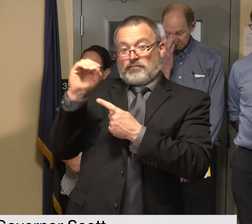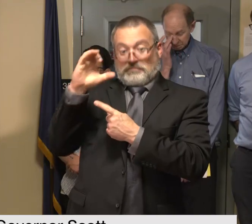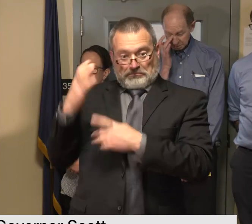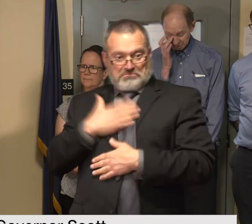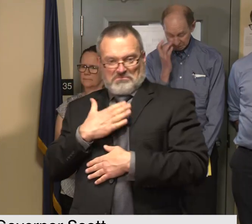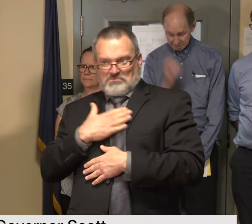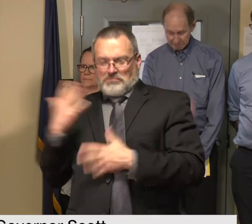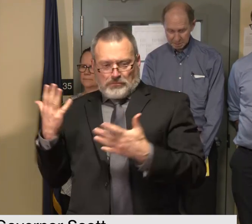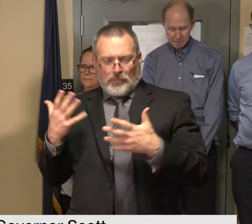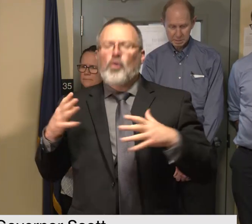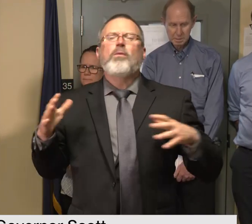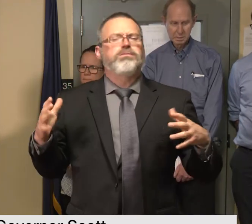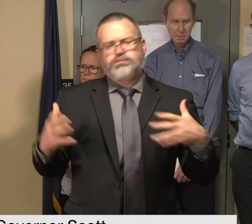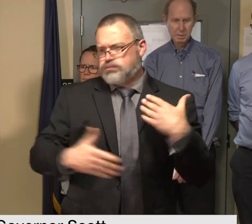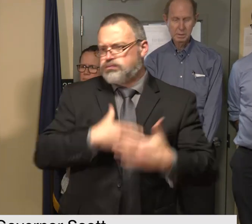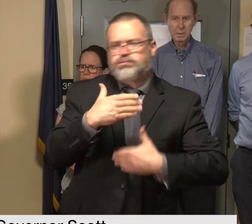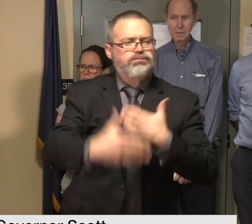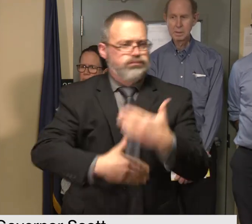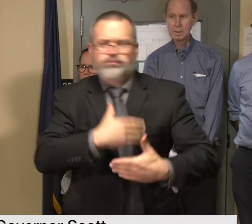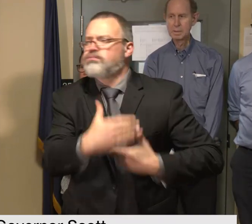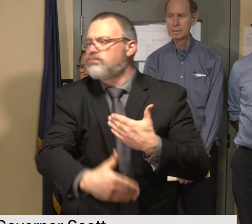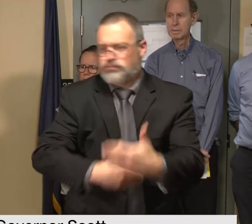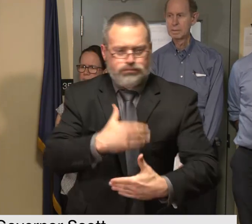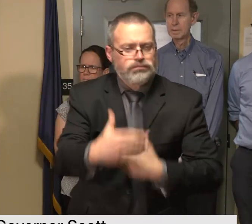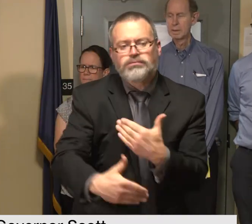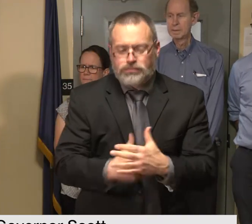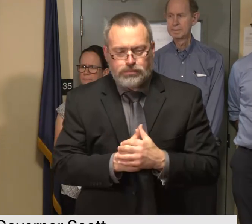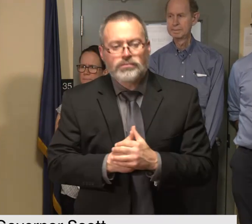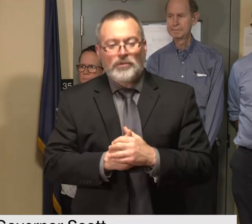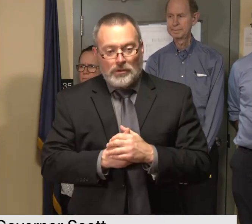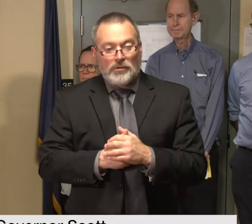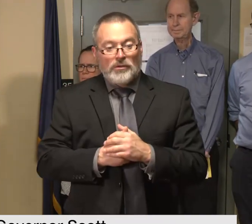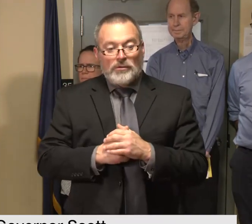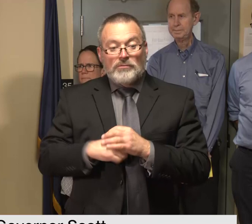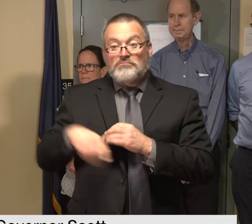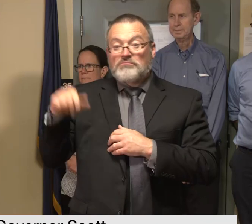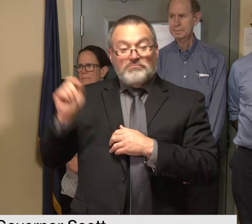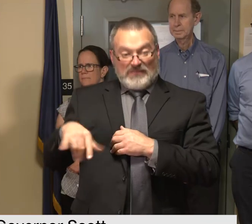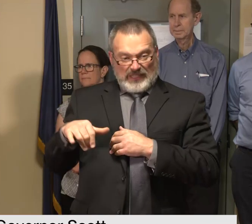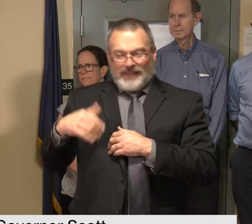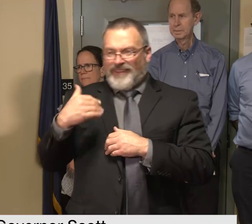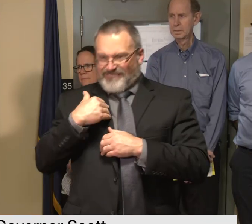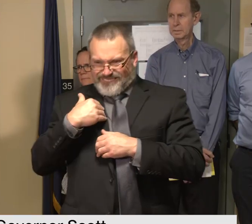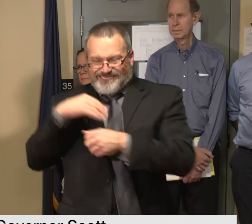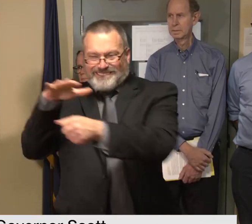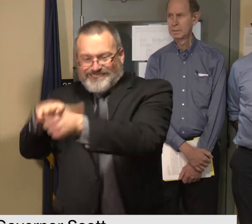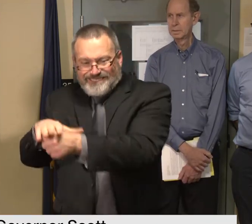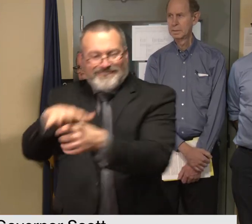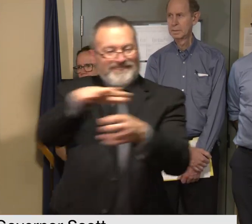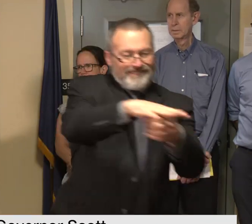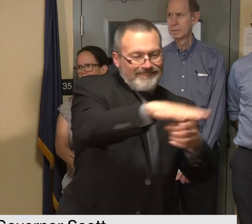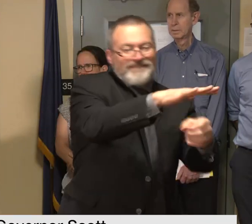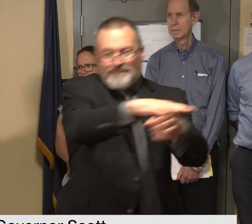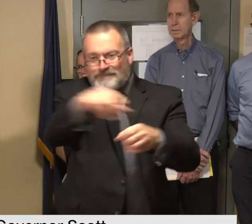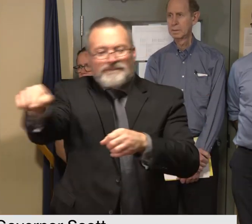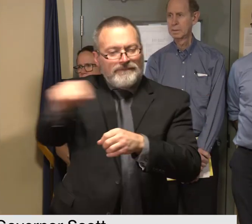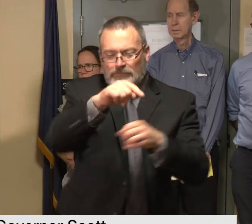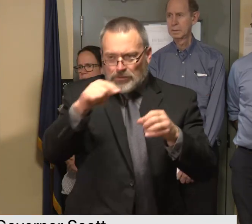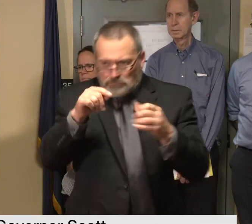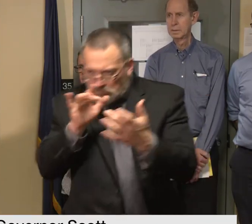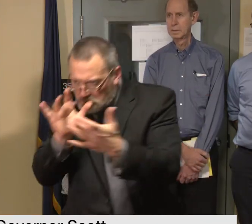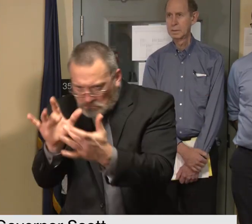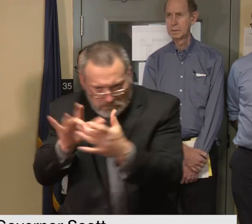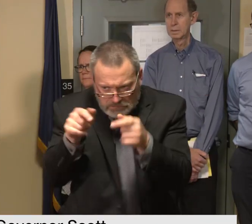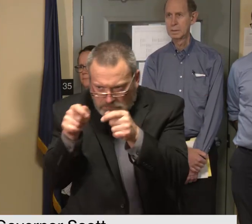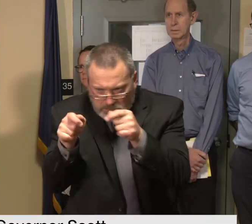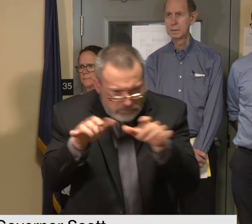we continue to encourage local emergency management directors to reach out when needs exceed local capacity